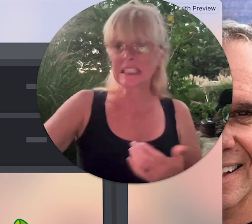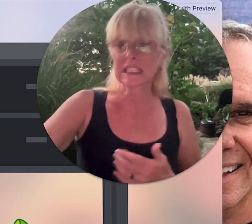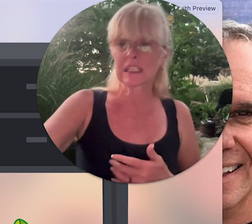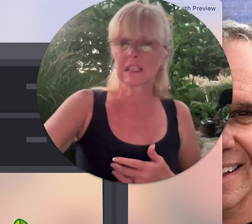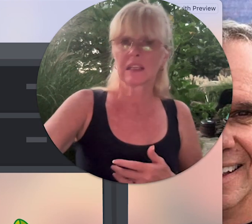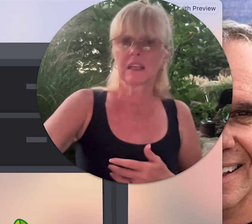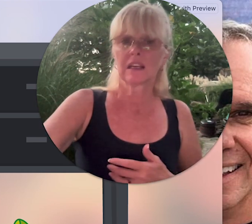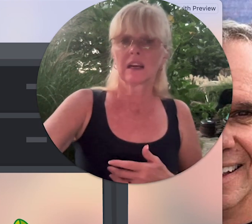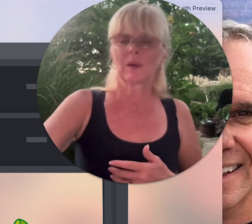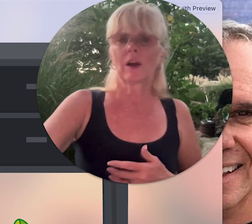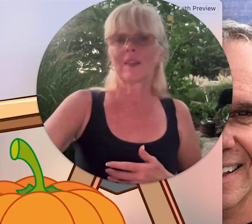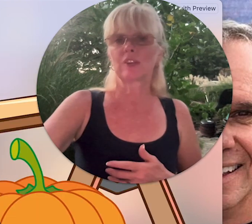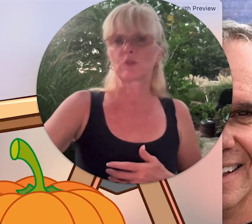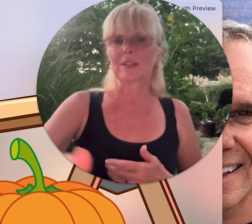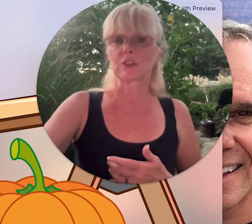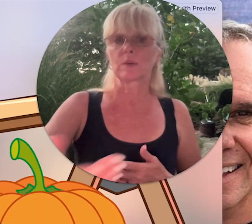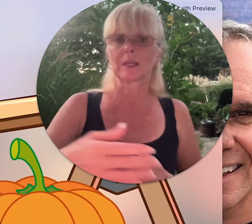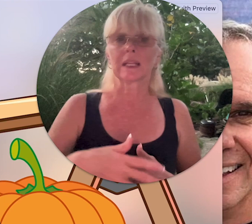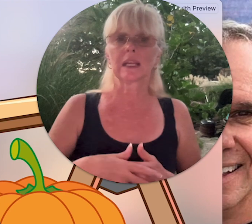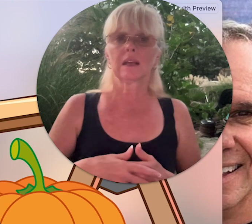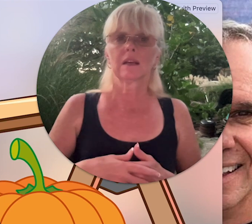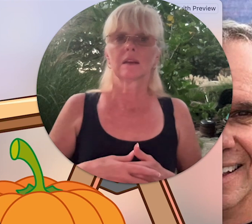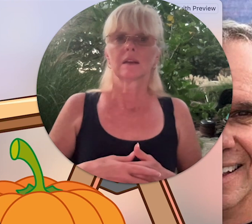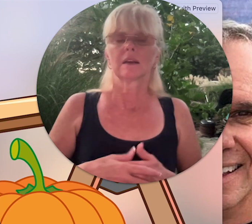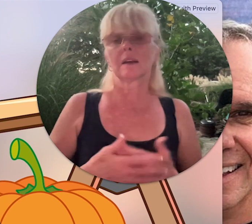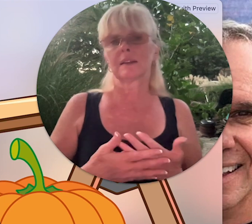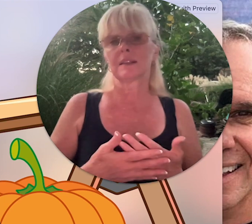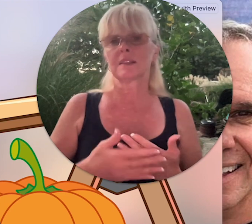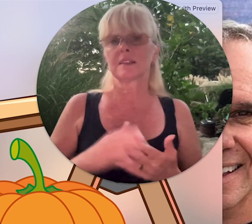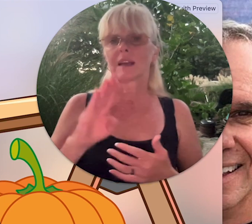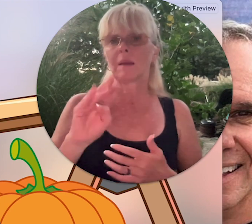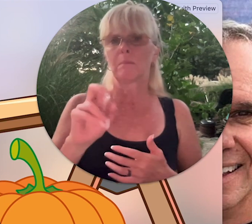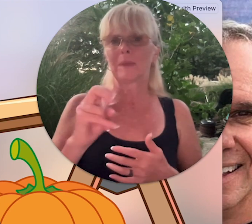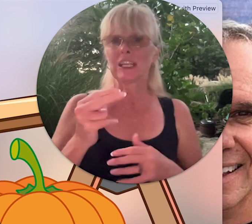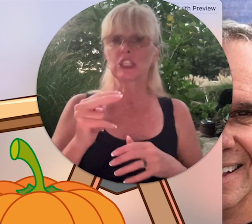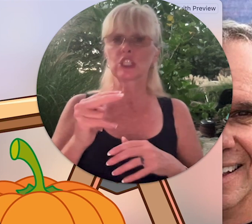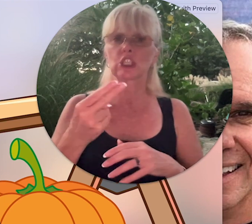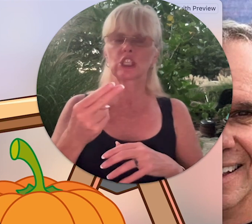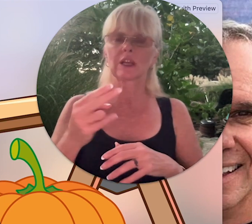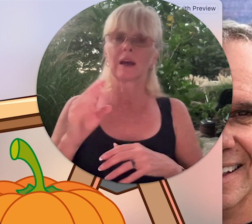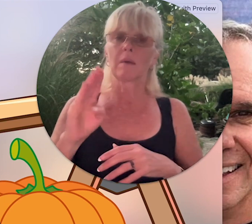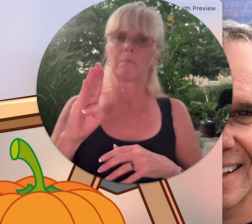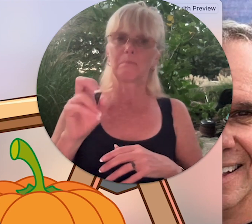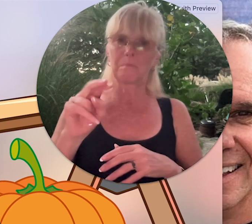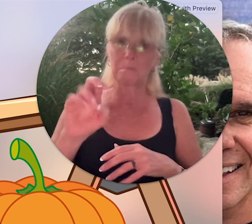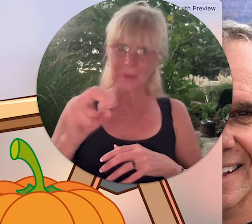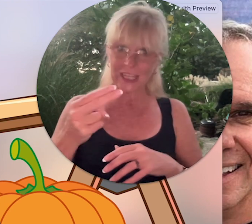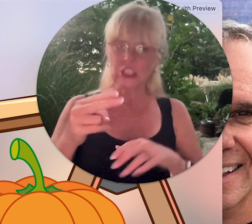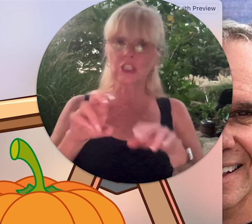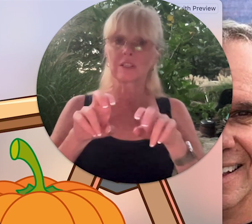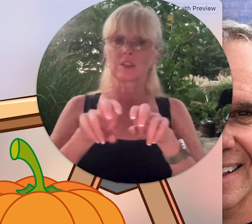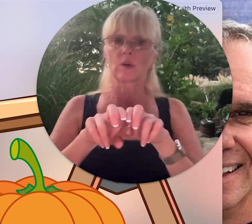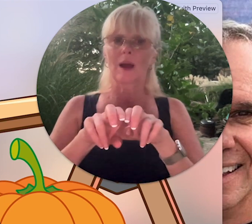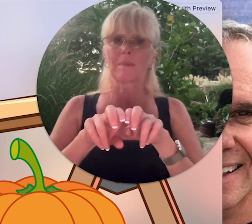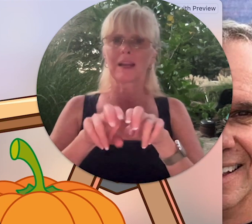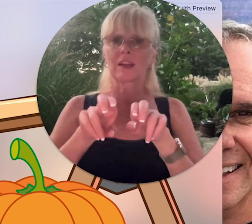we call that dresser really this is a bench bench so I might go